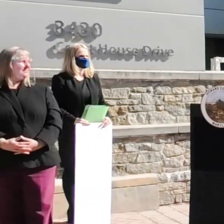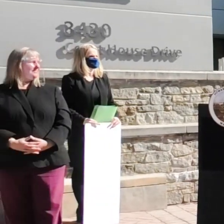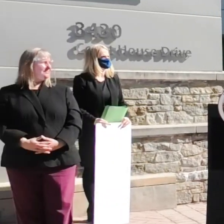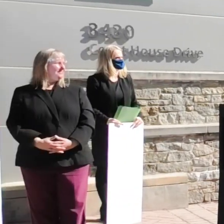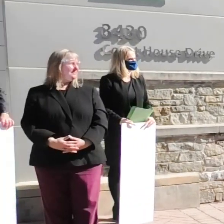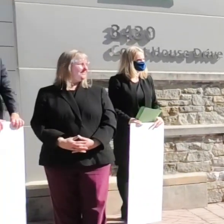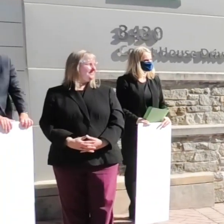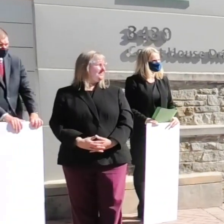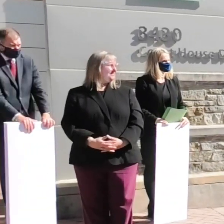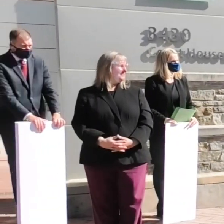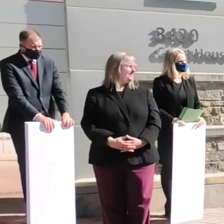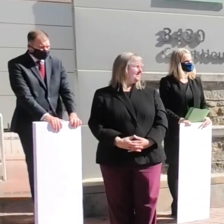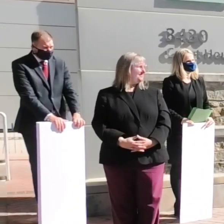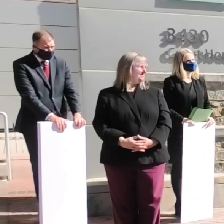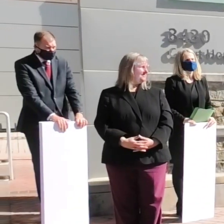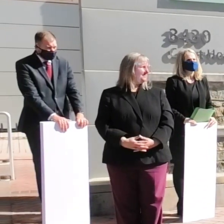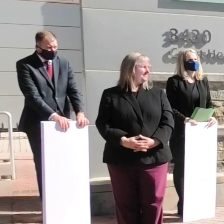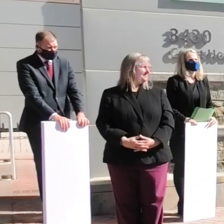read.